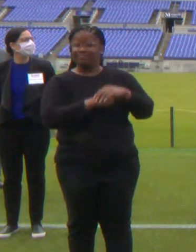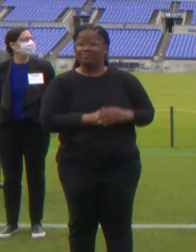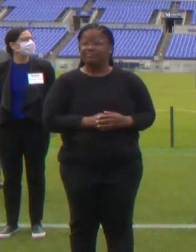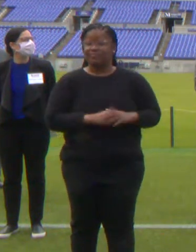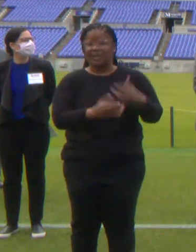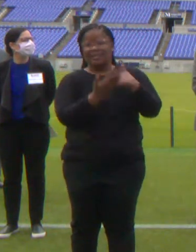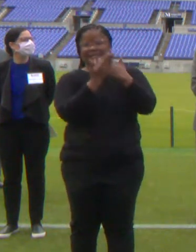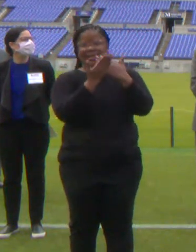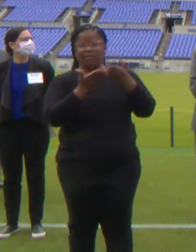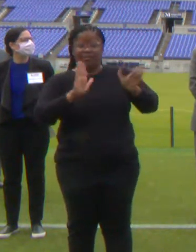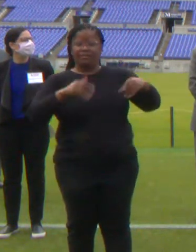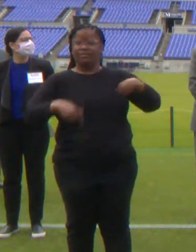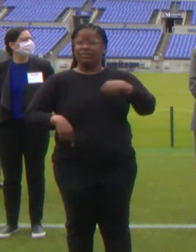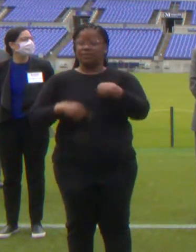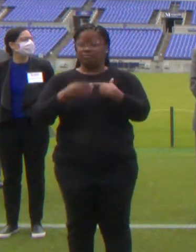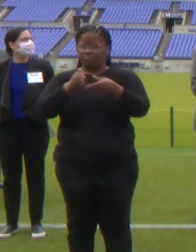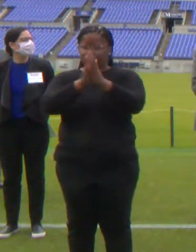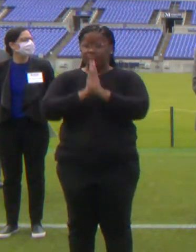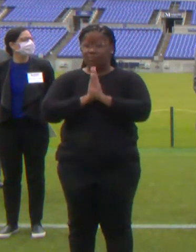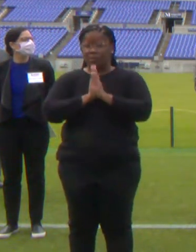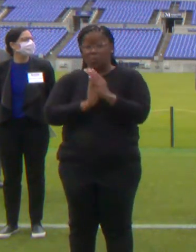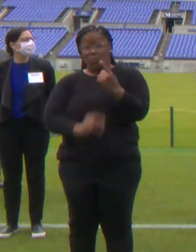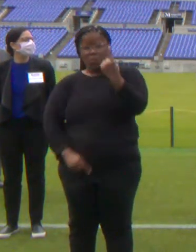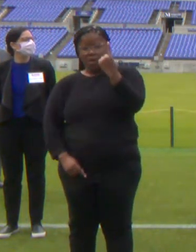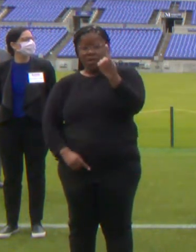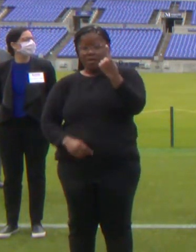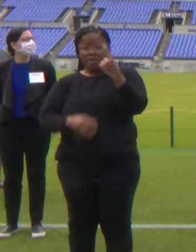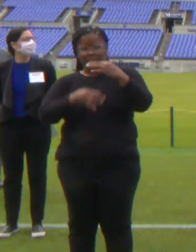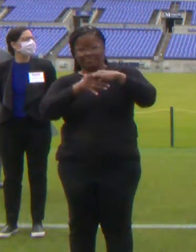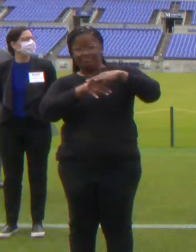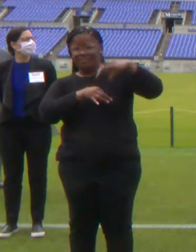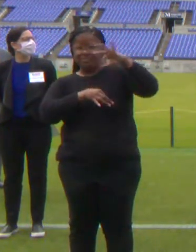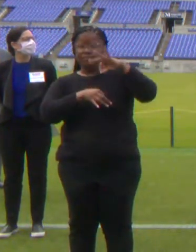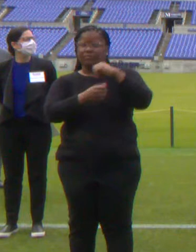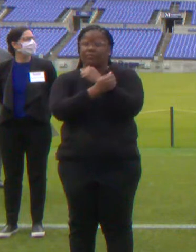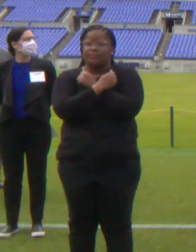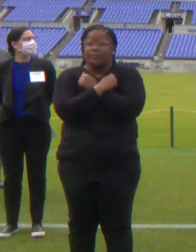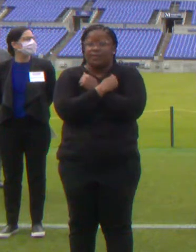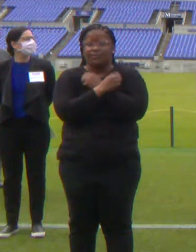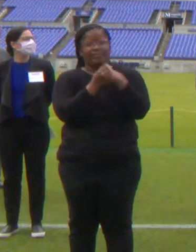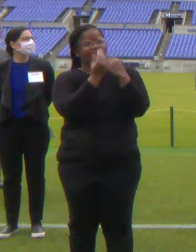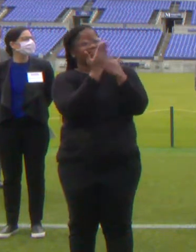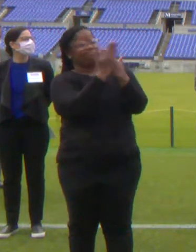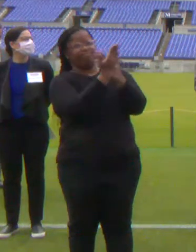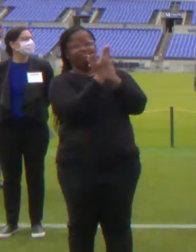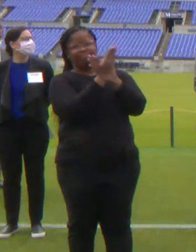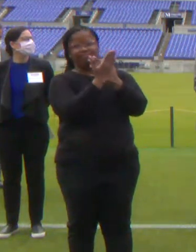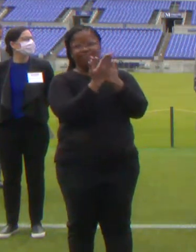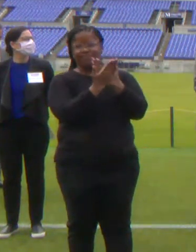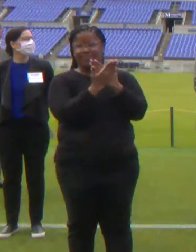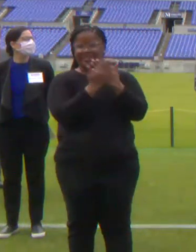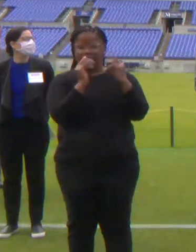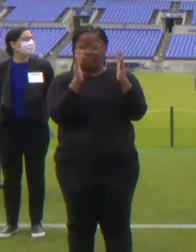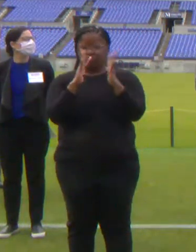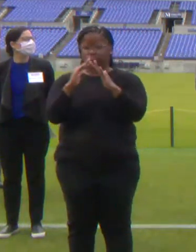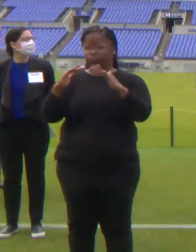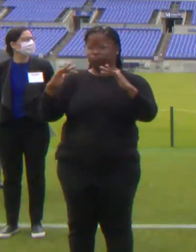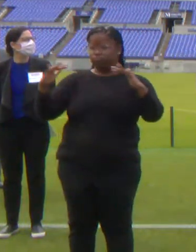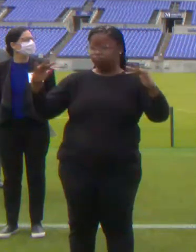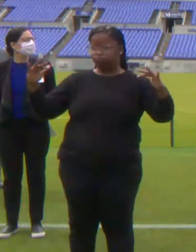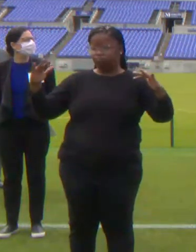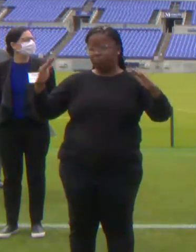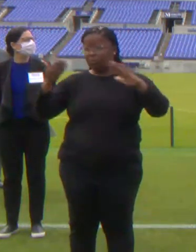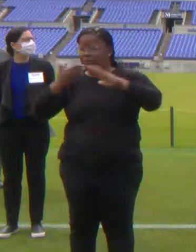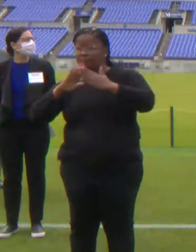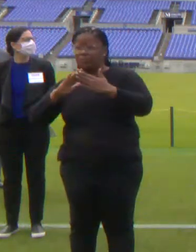in a spirit of love. We give thanks for a shared commitment to diversity and collaboration across faiths, cultures